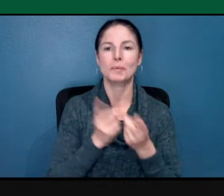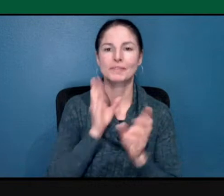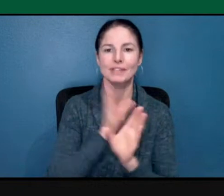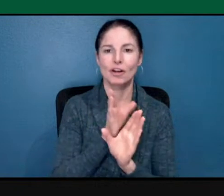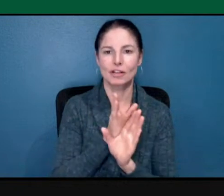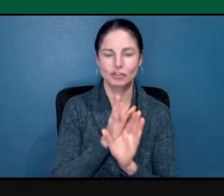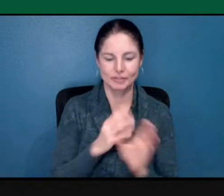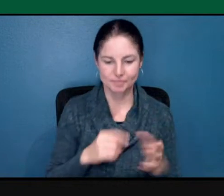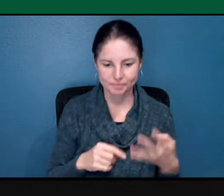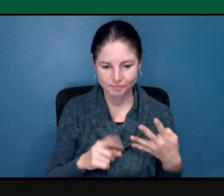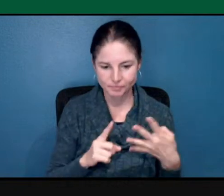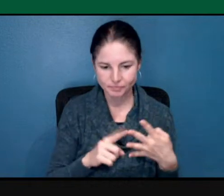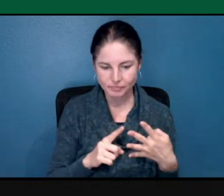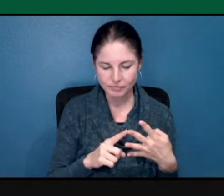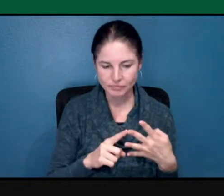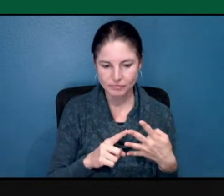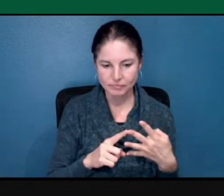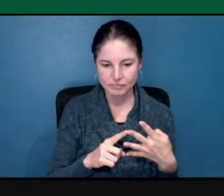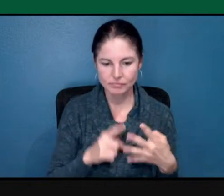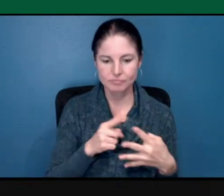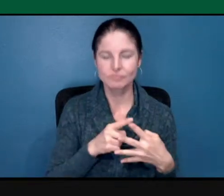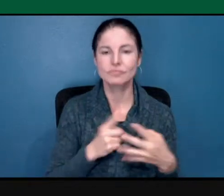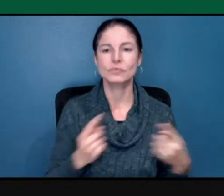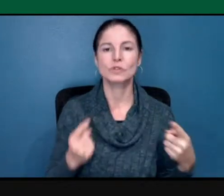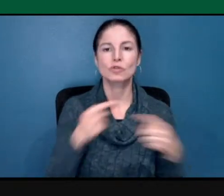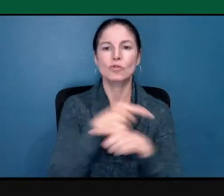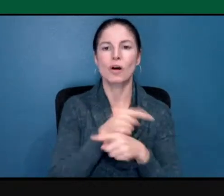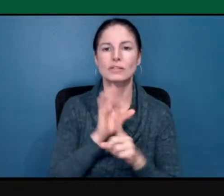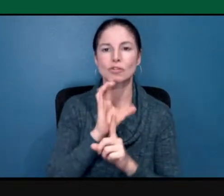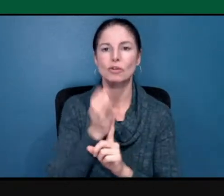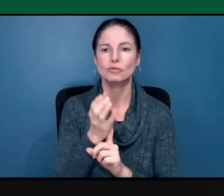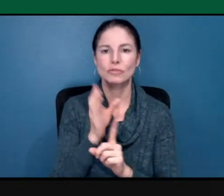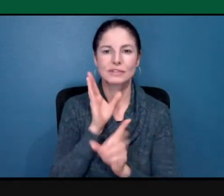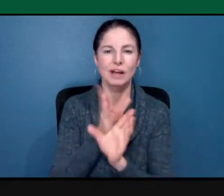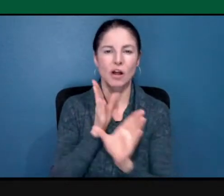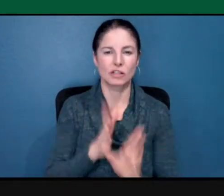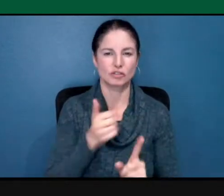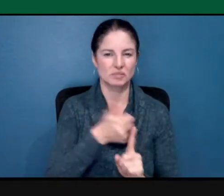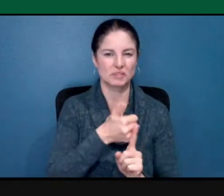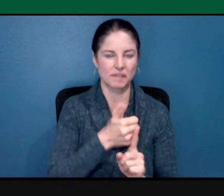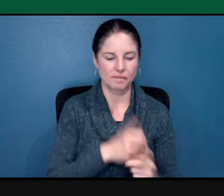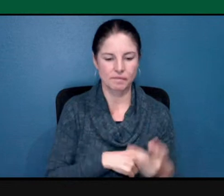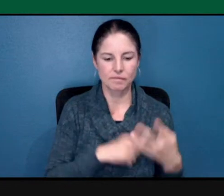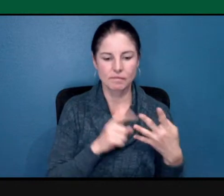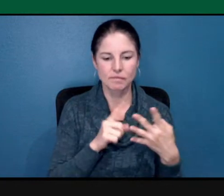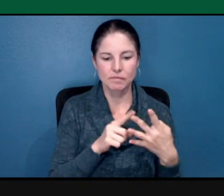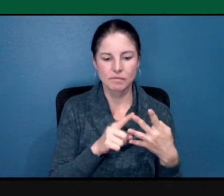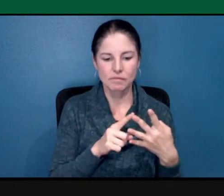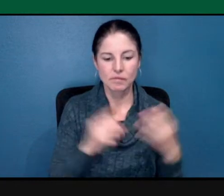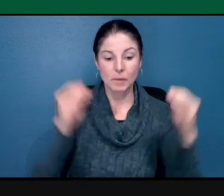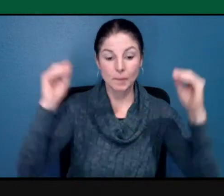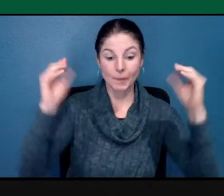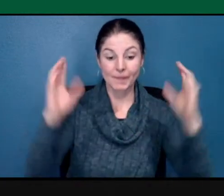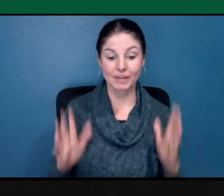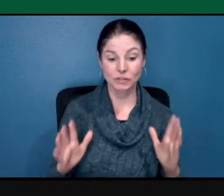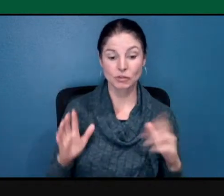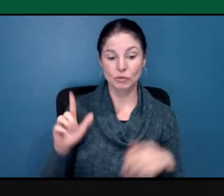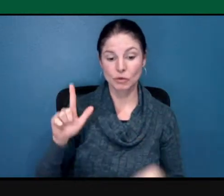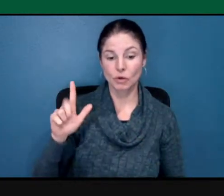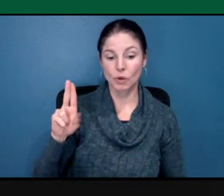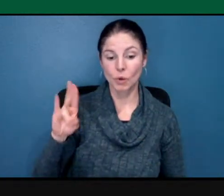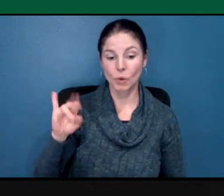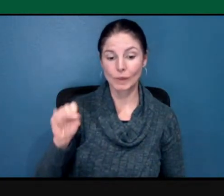and is a cross-cultural psychologist. Next, we have Professor Luis